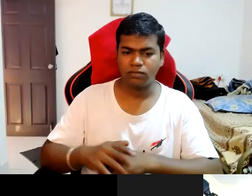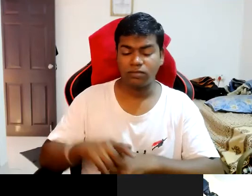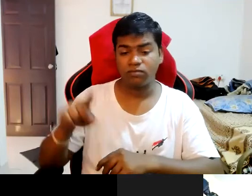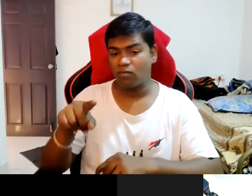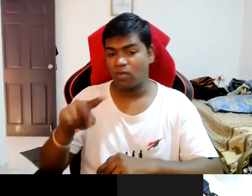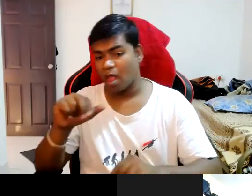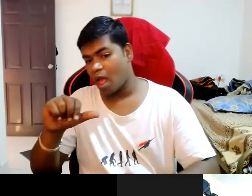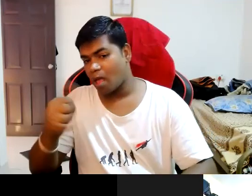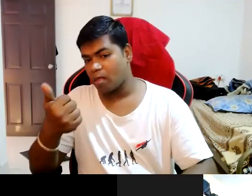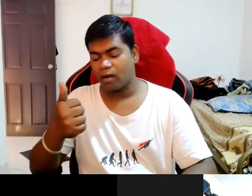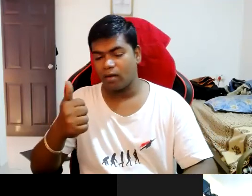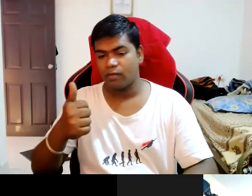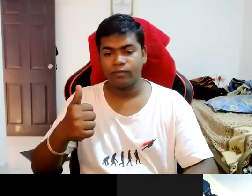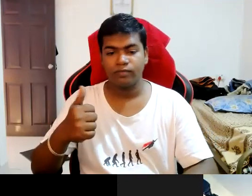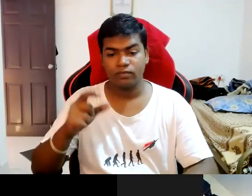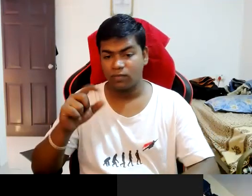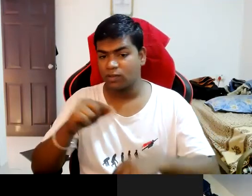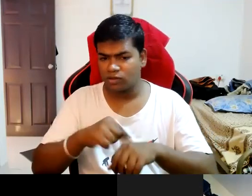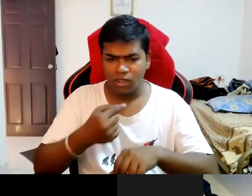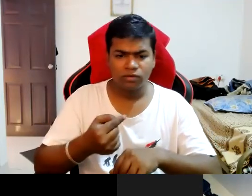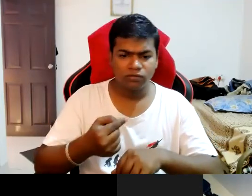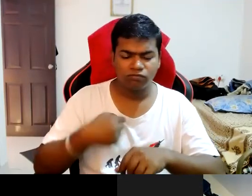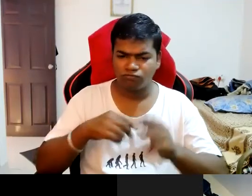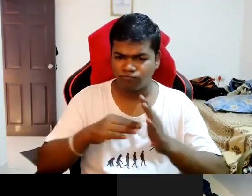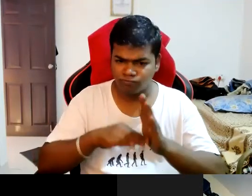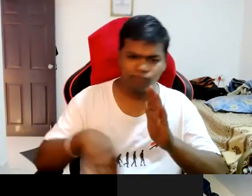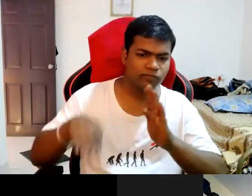is there any other chance to overcome of that